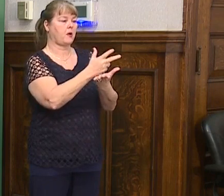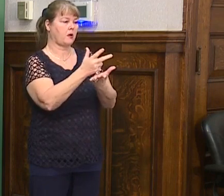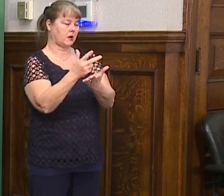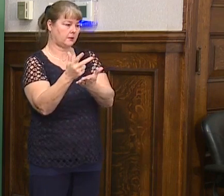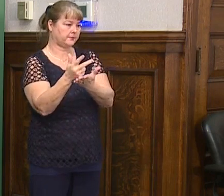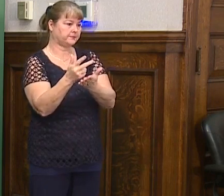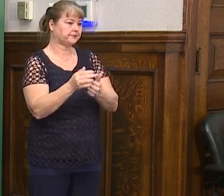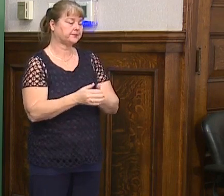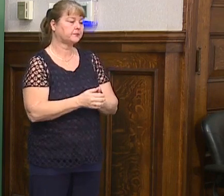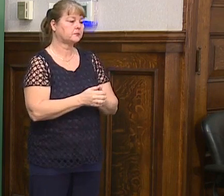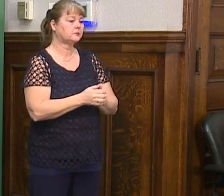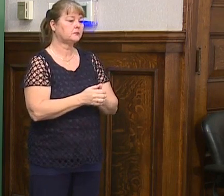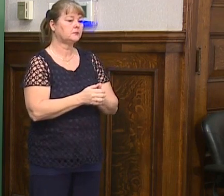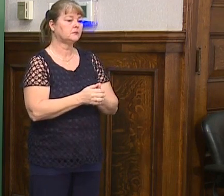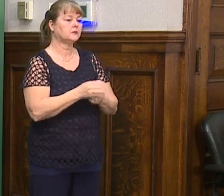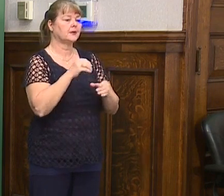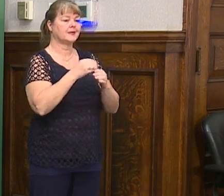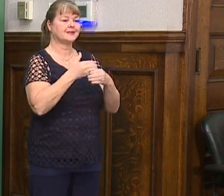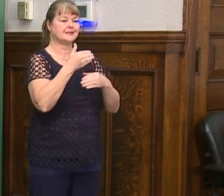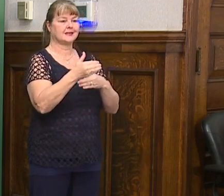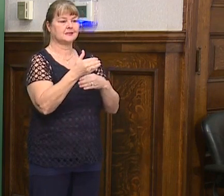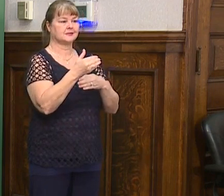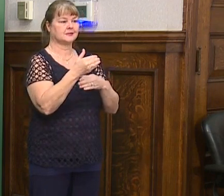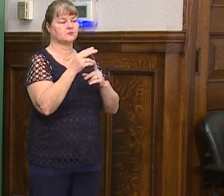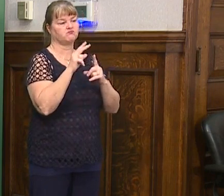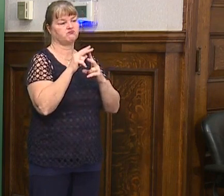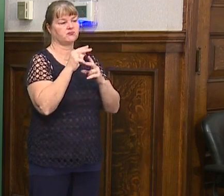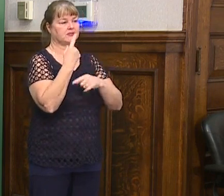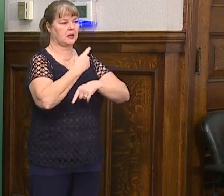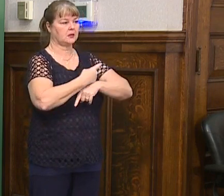within the next coming days.